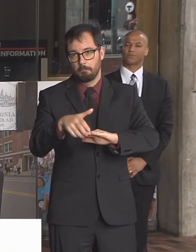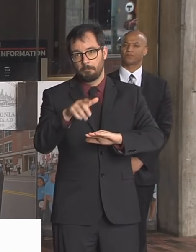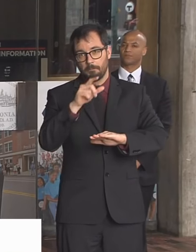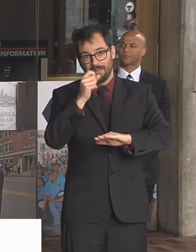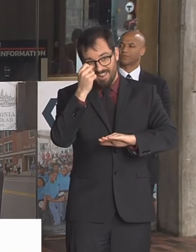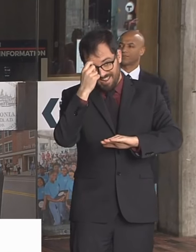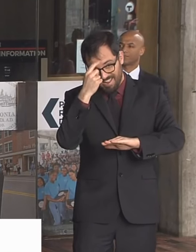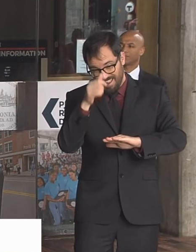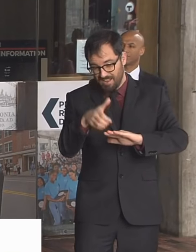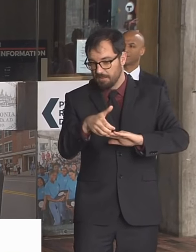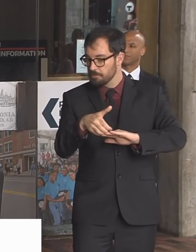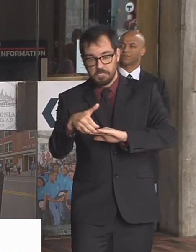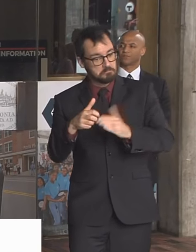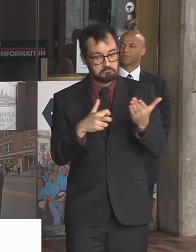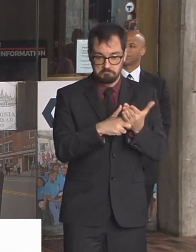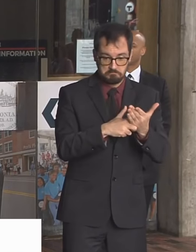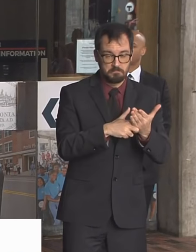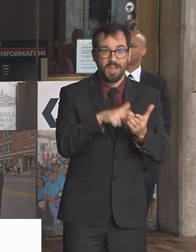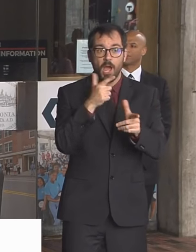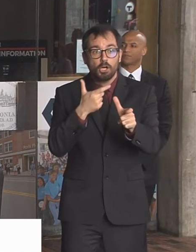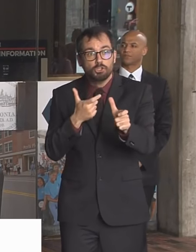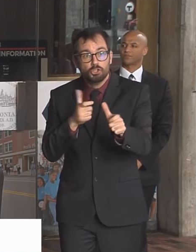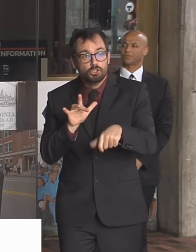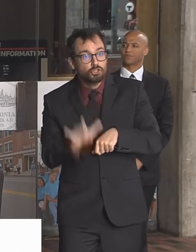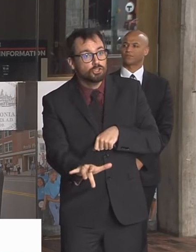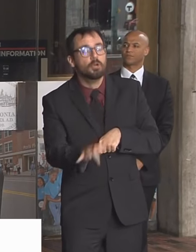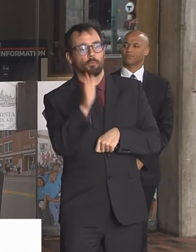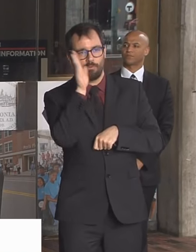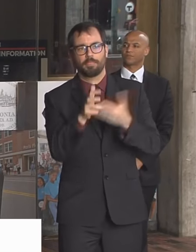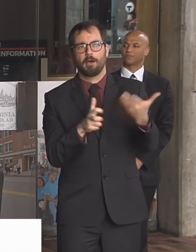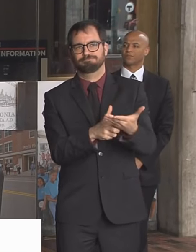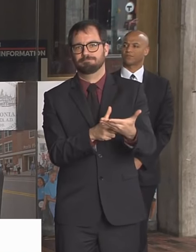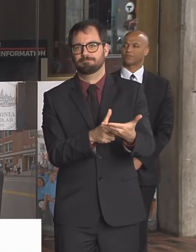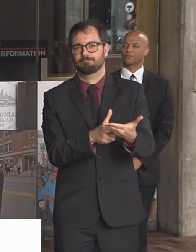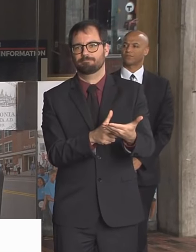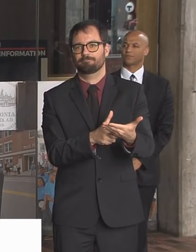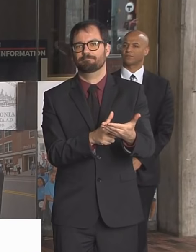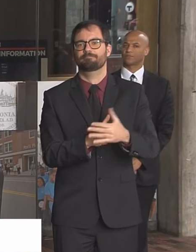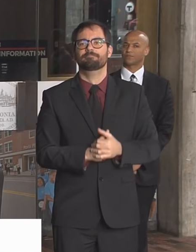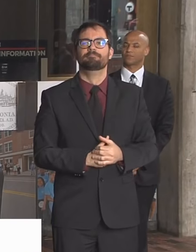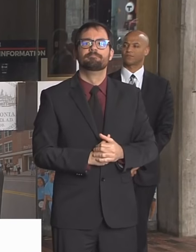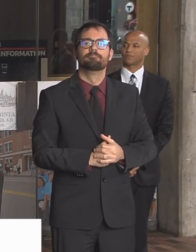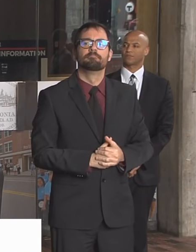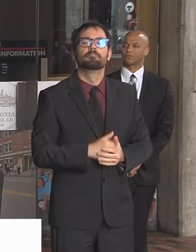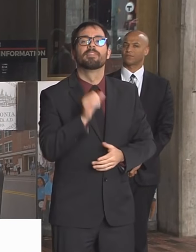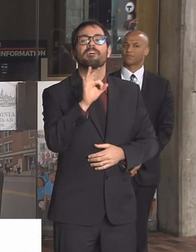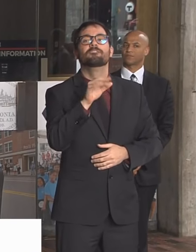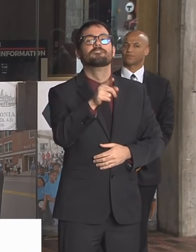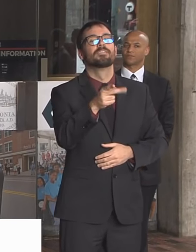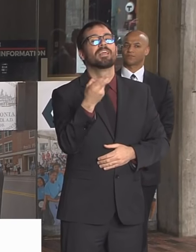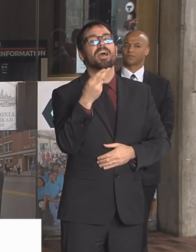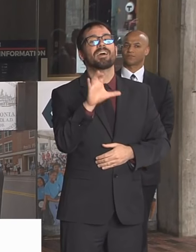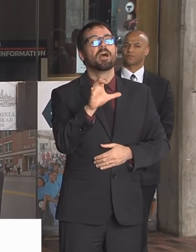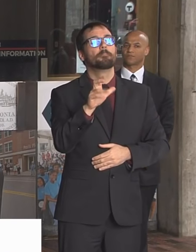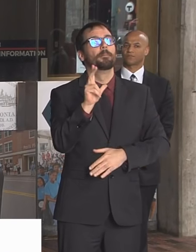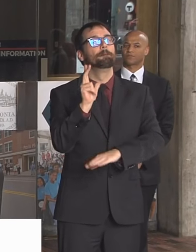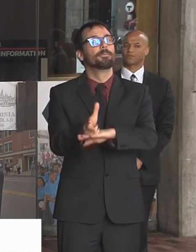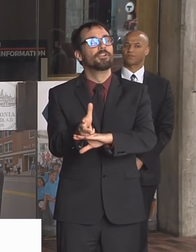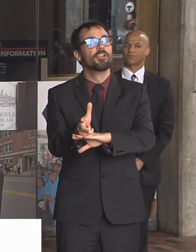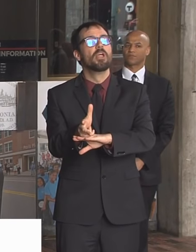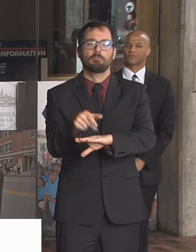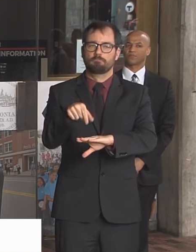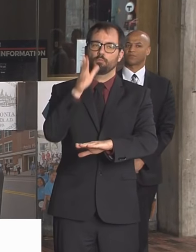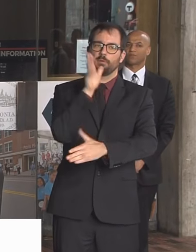One is we're asking people not to park in handicap locations, not to park in front of hydrants, not to park in front of crosswalks. We want to be able to make sure